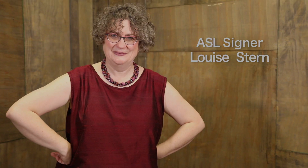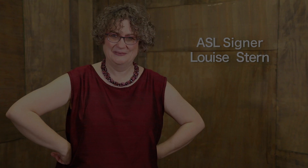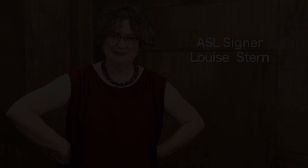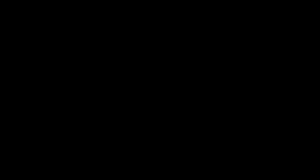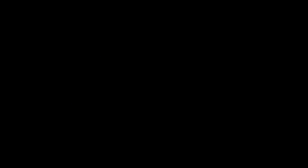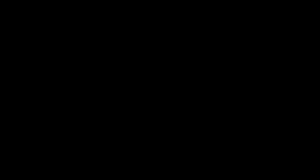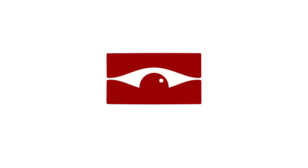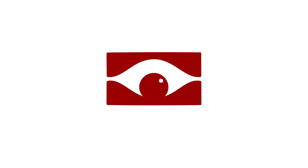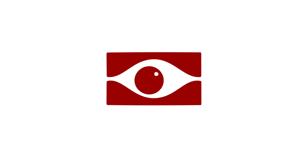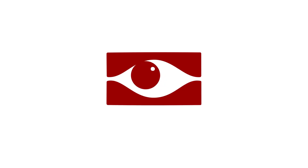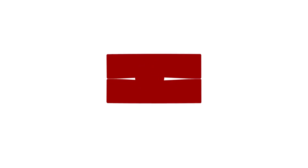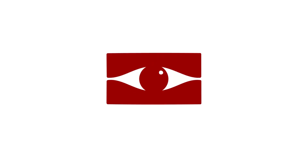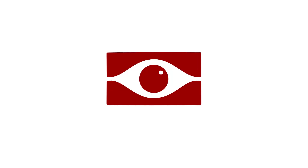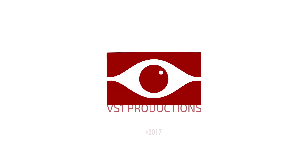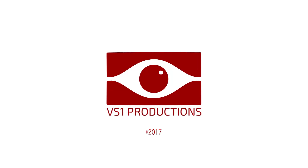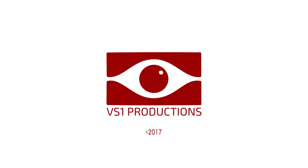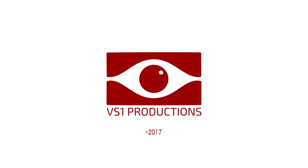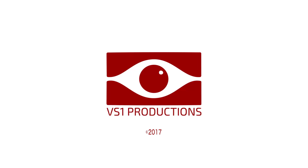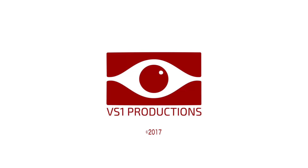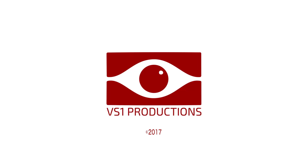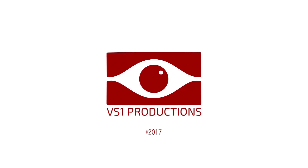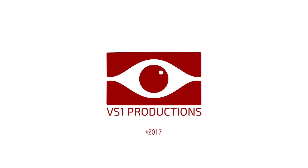First, everything in the Sky. ooh.